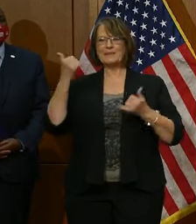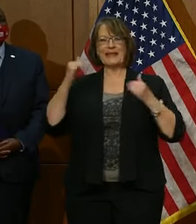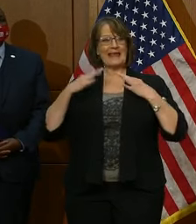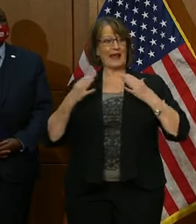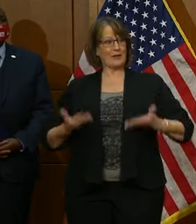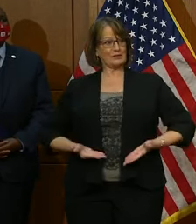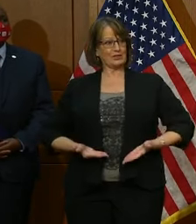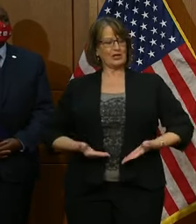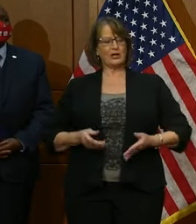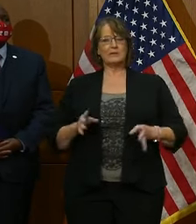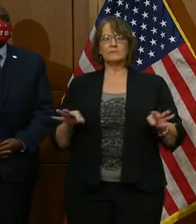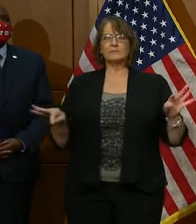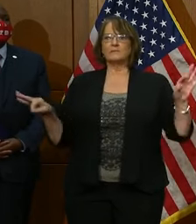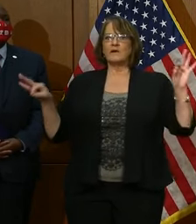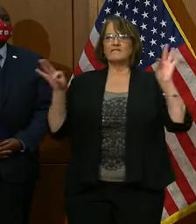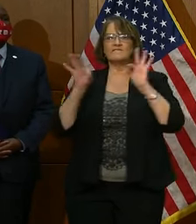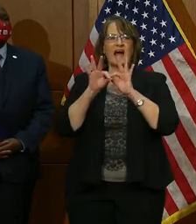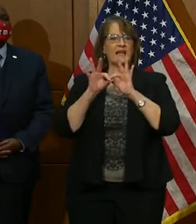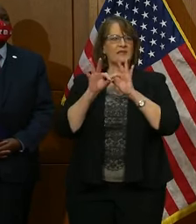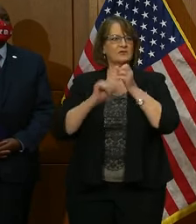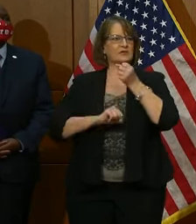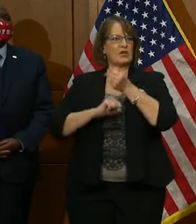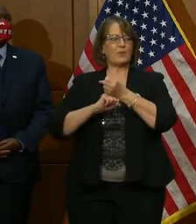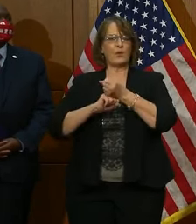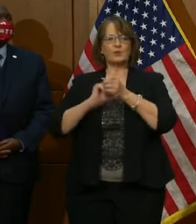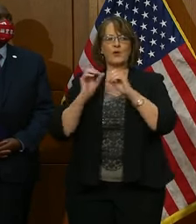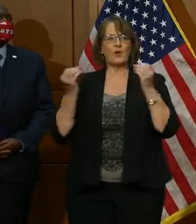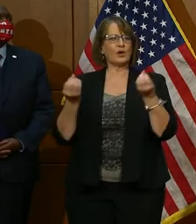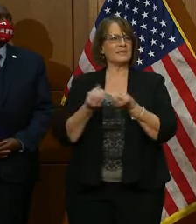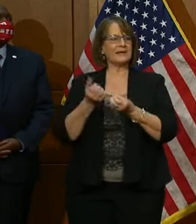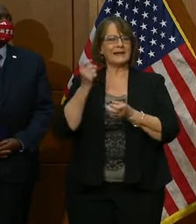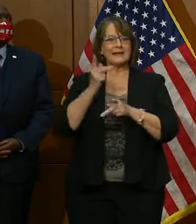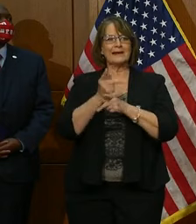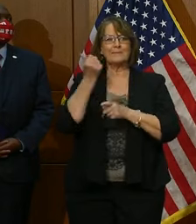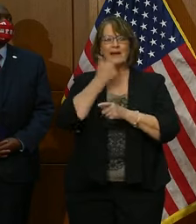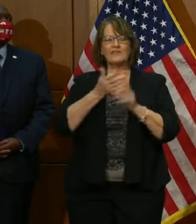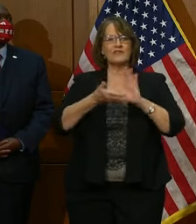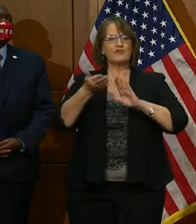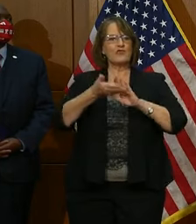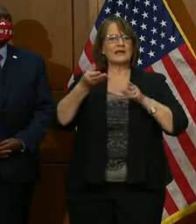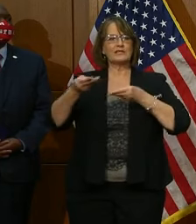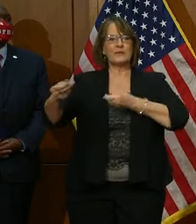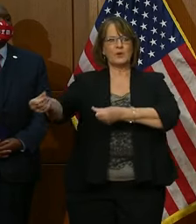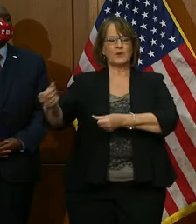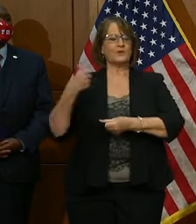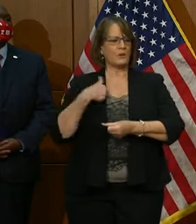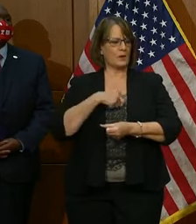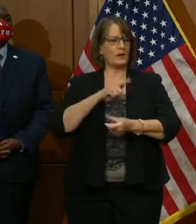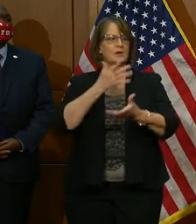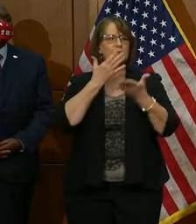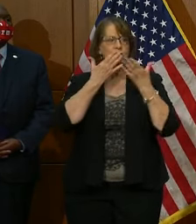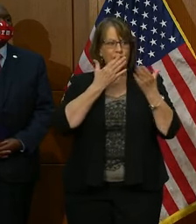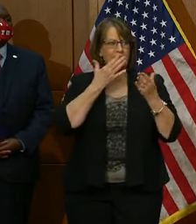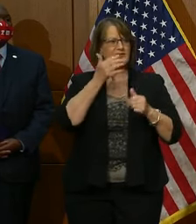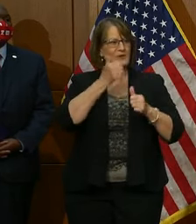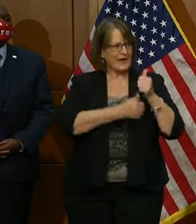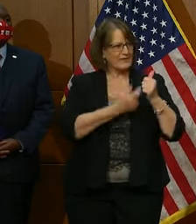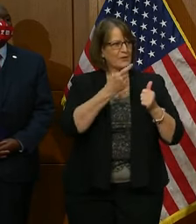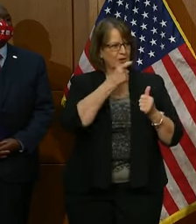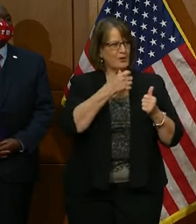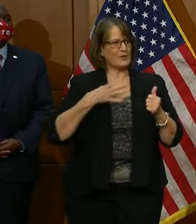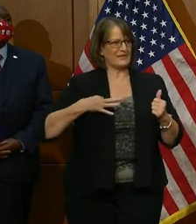have been vital to the organization, keeping everything running smoothly. We're grateful to everyone who is volunteering